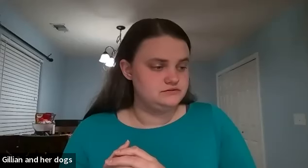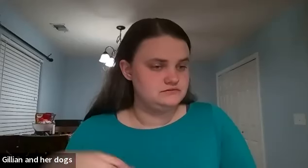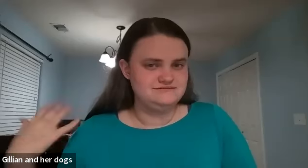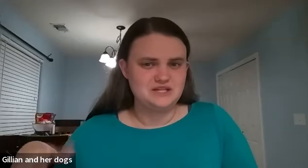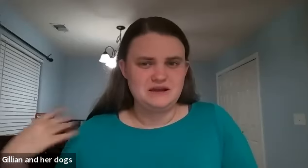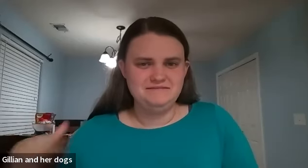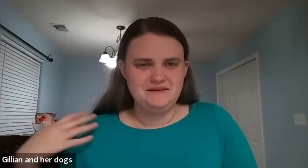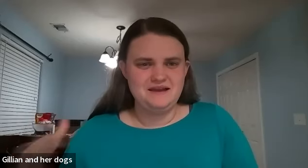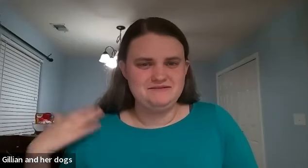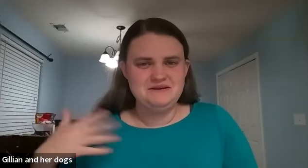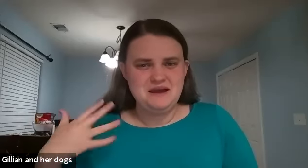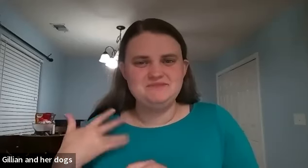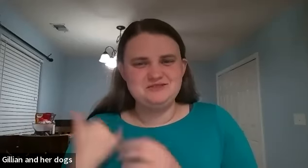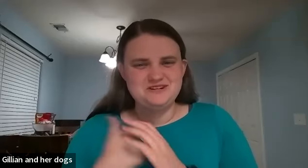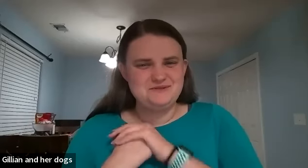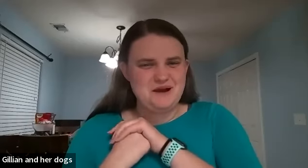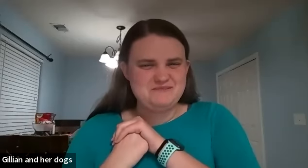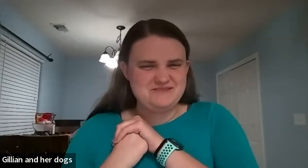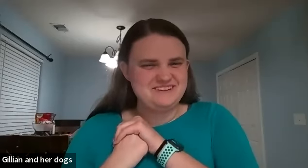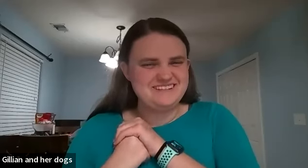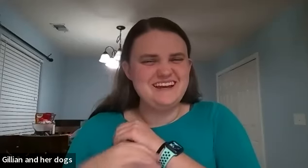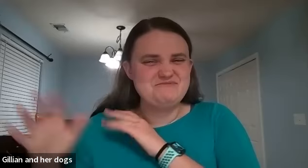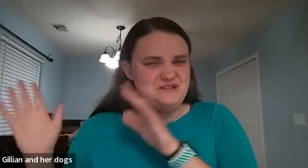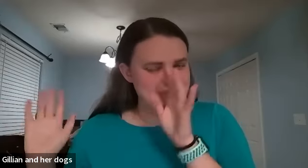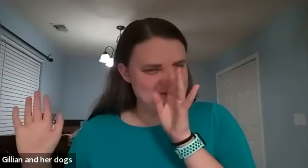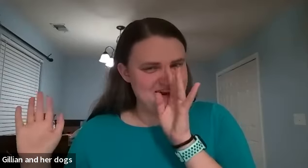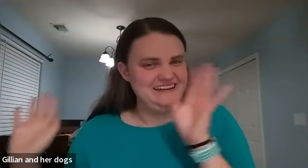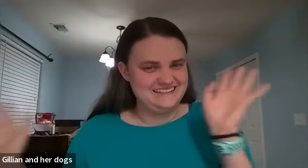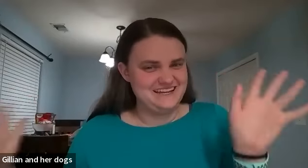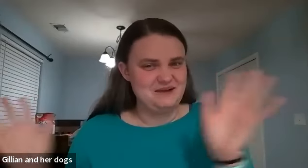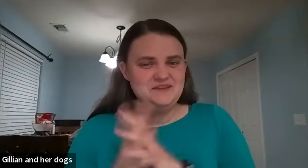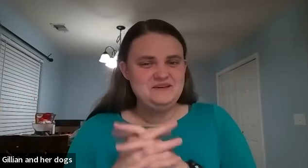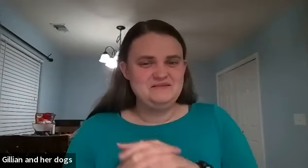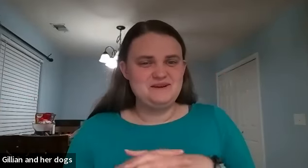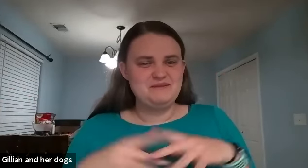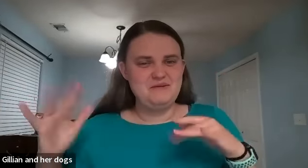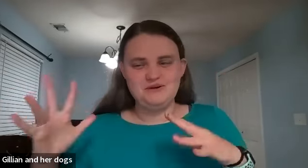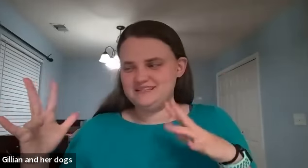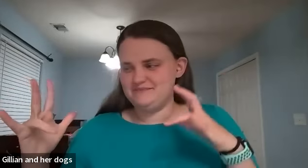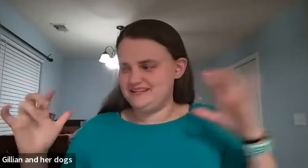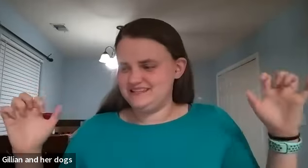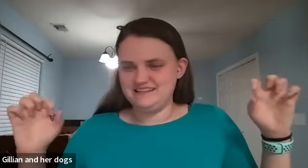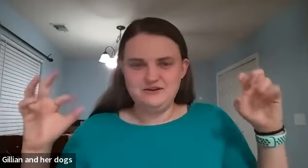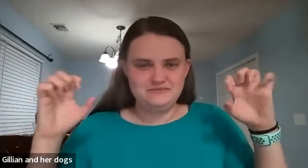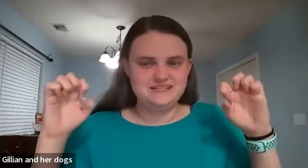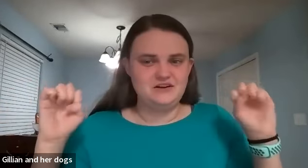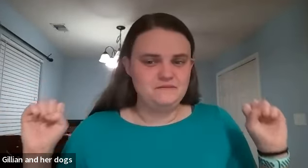ouch sorry i have i'm notorious for popping my fingers i'm really bad about it i need to stop but if i pop one it's like my instincts like oh let's get all